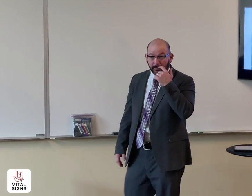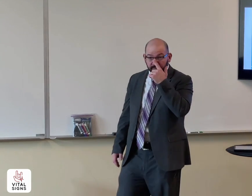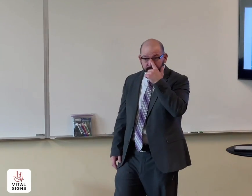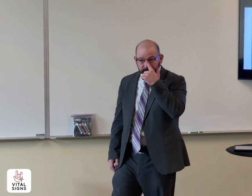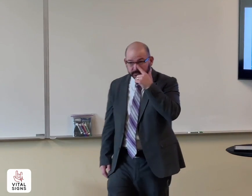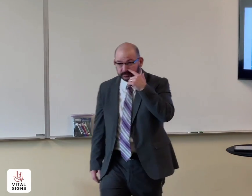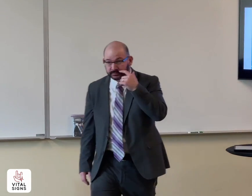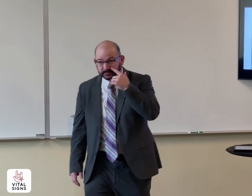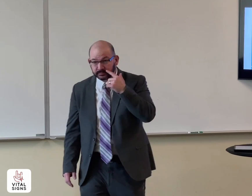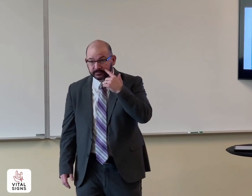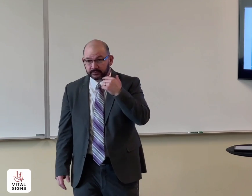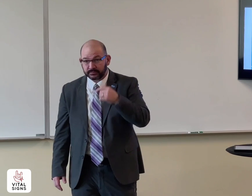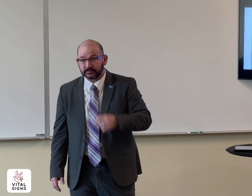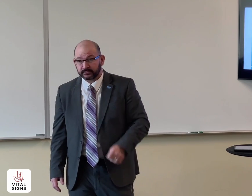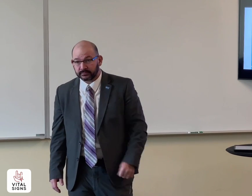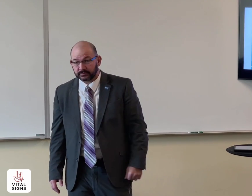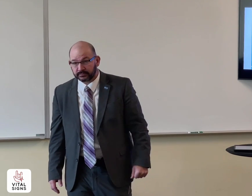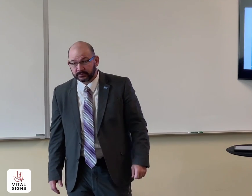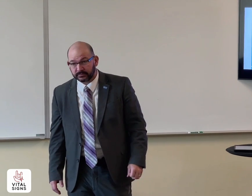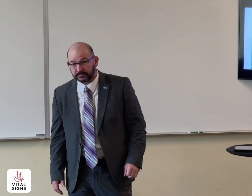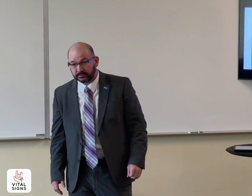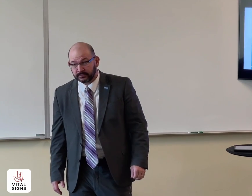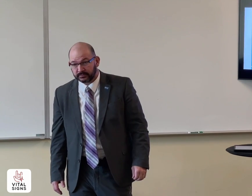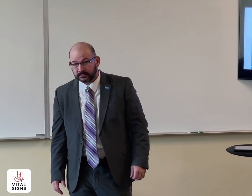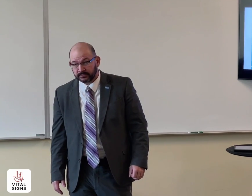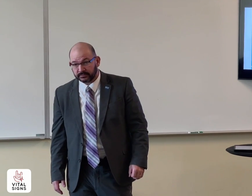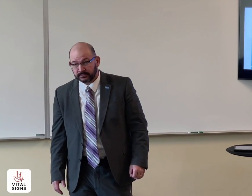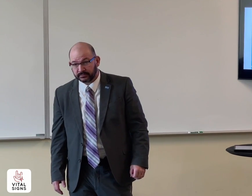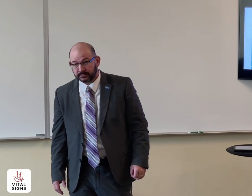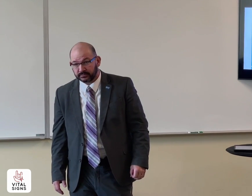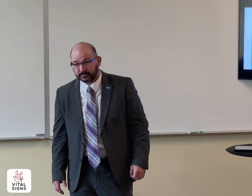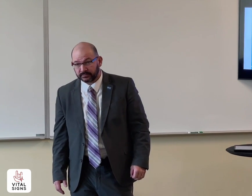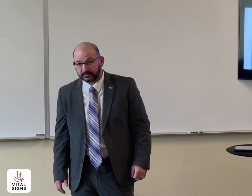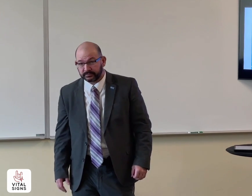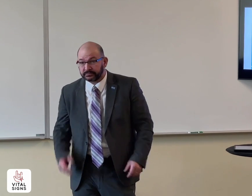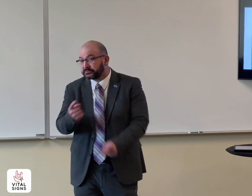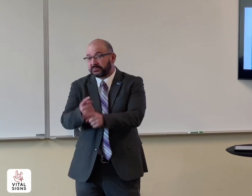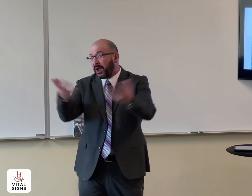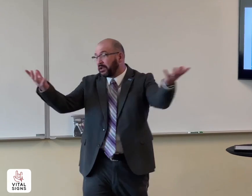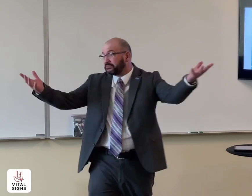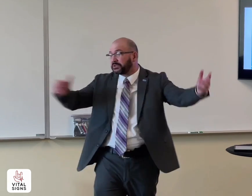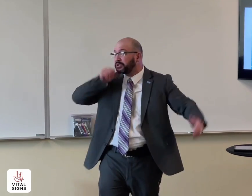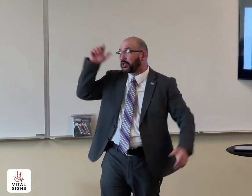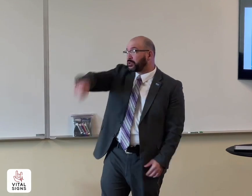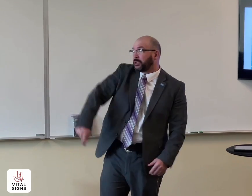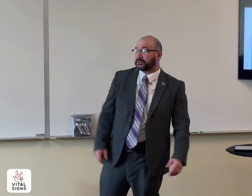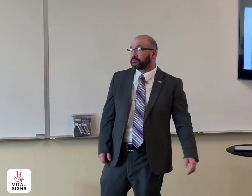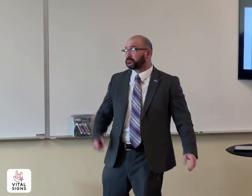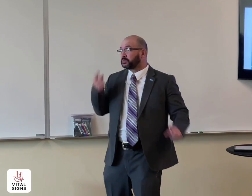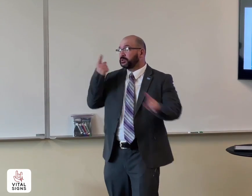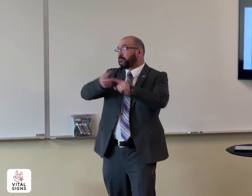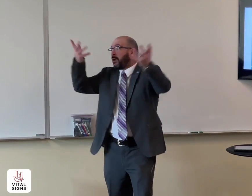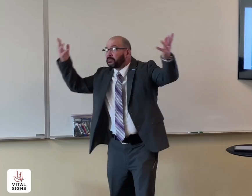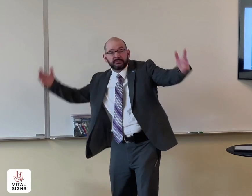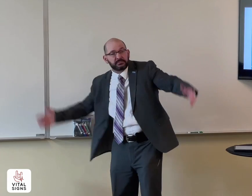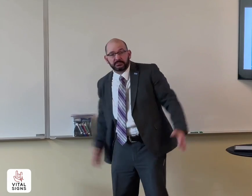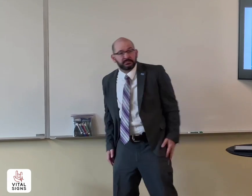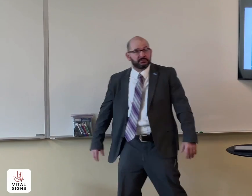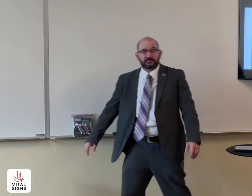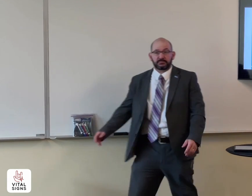Sometimes the world says, yeah, salvation is not necessary. Right. Yeah. Who, who needs?